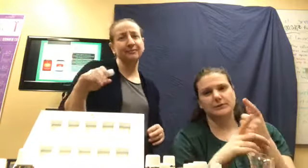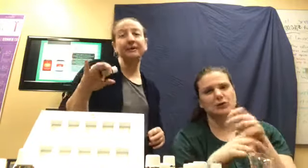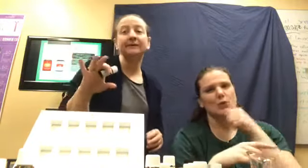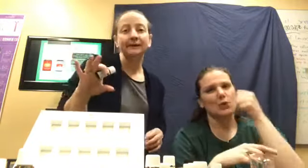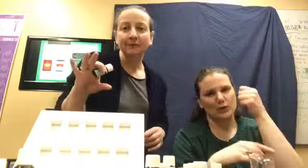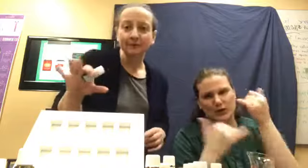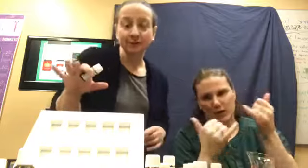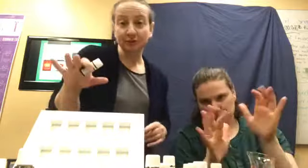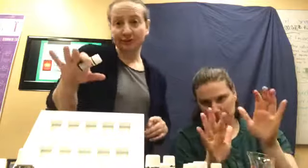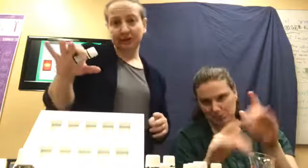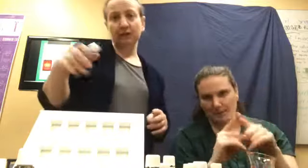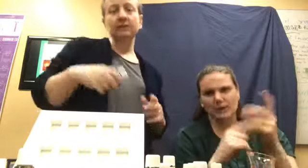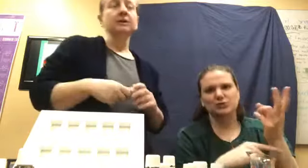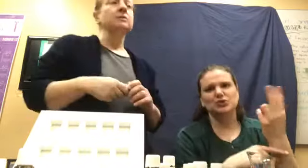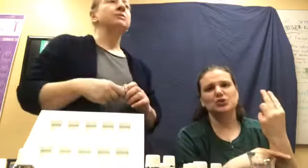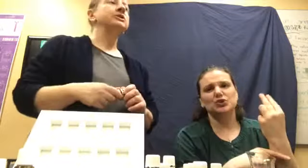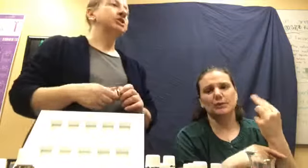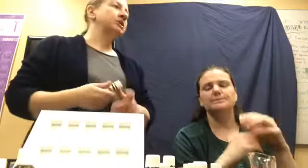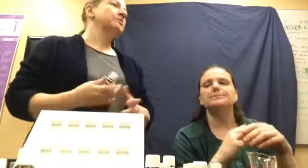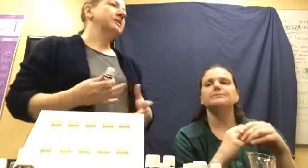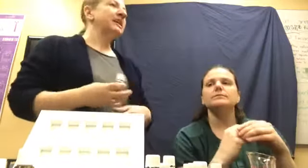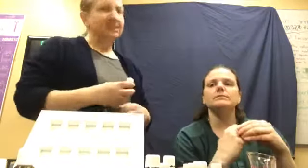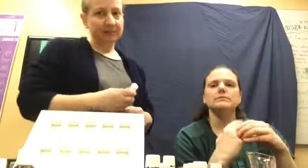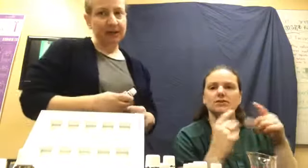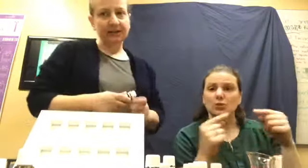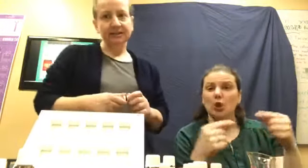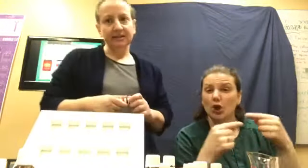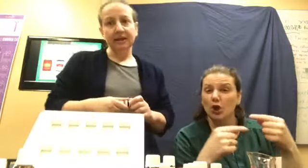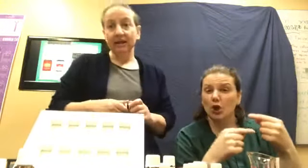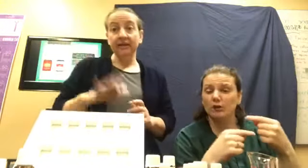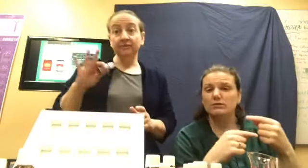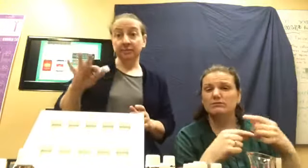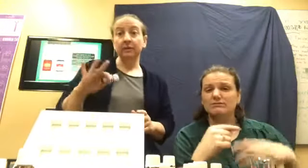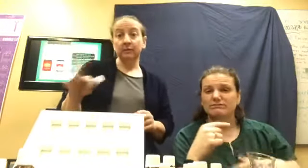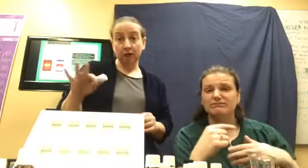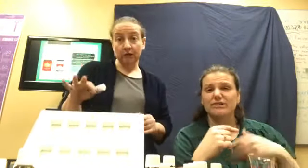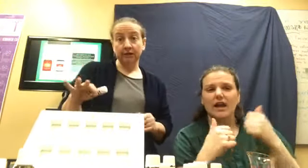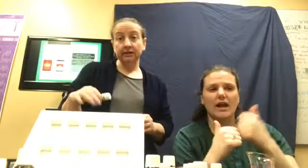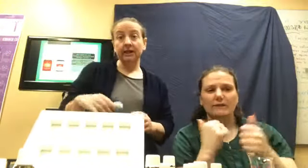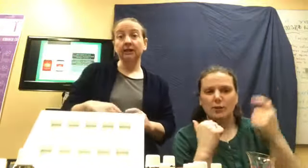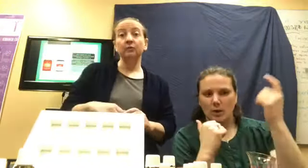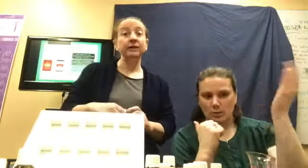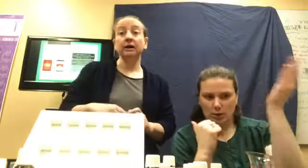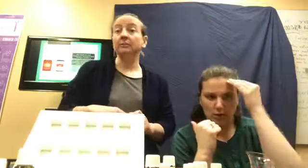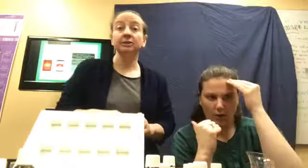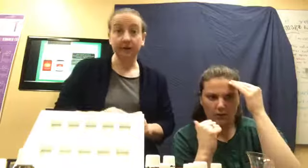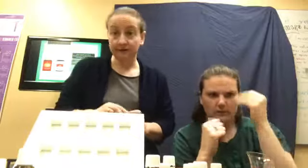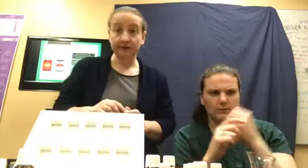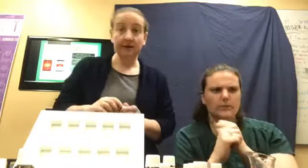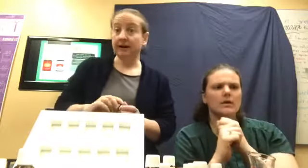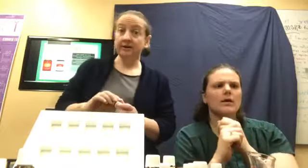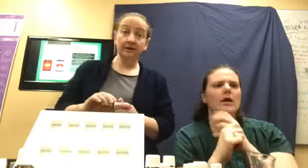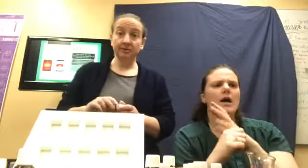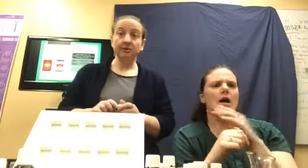but two years ago when she would get stomach aches, like everybody would know it. And we'd all be trying to figure out how to help her.